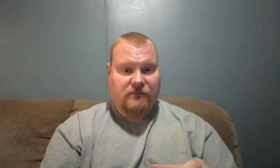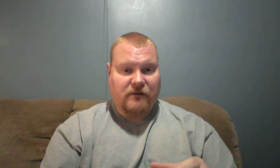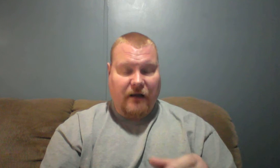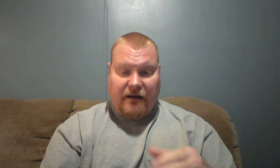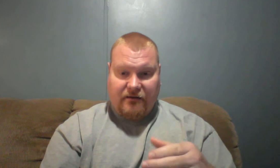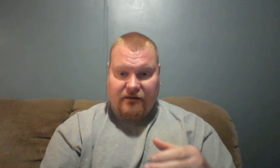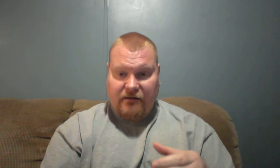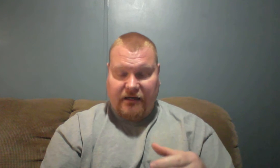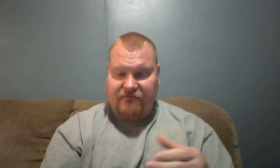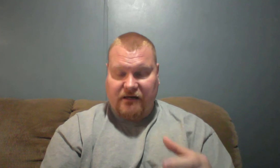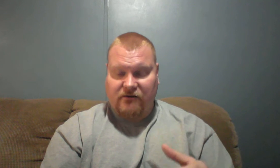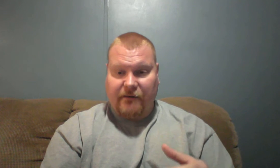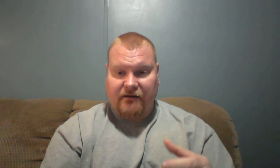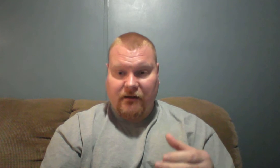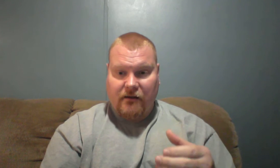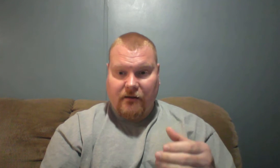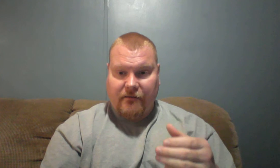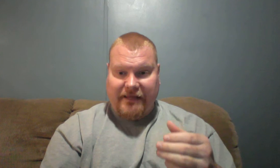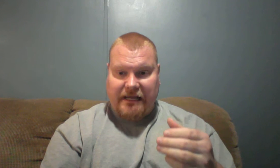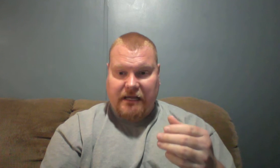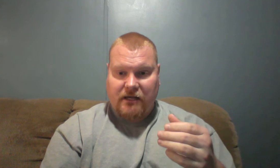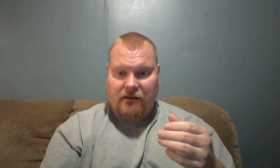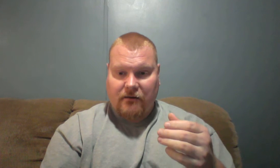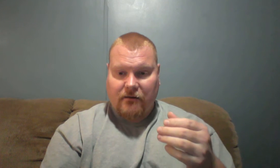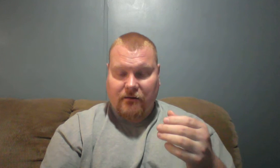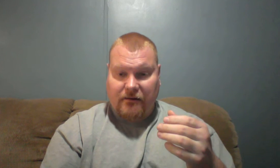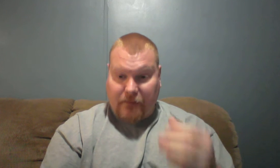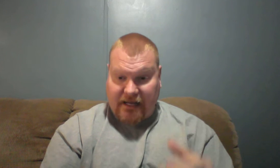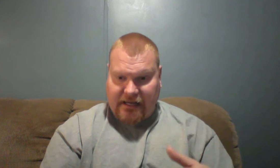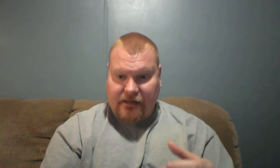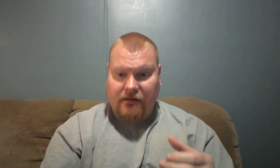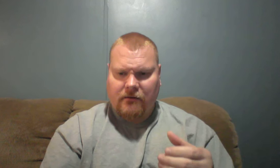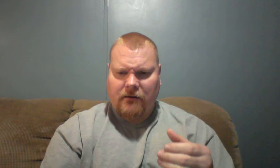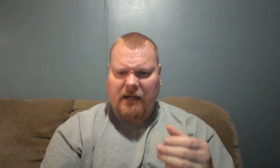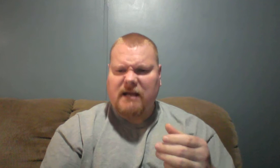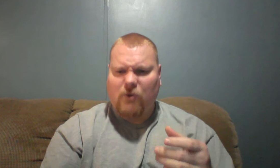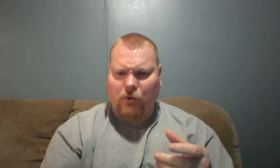about and even talked about the pain and torture